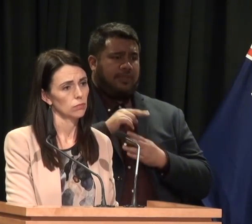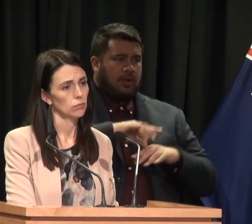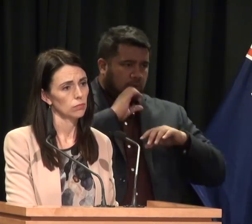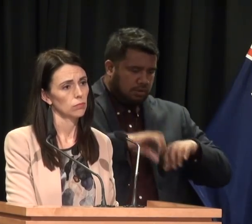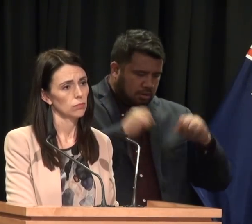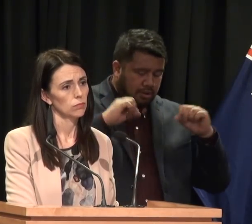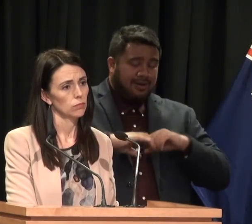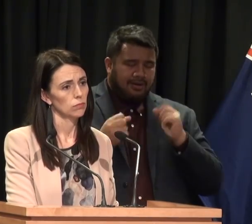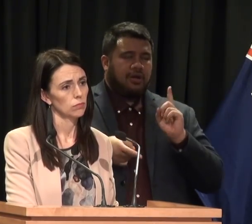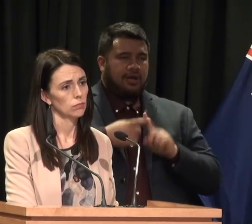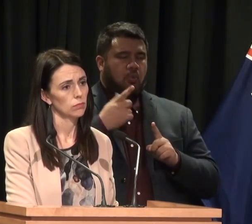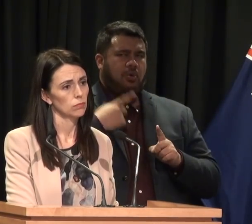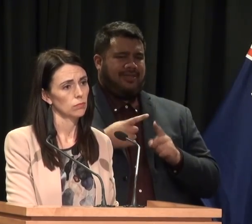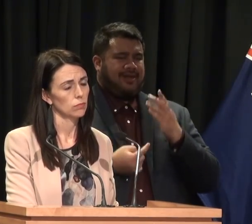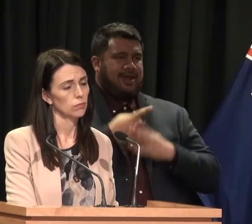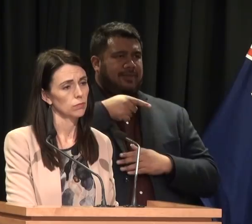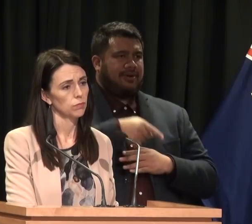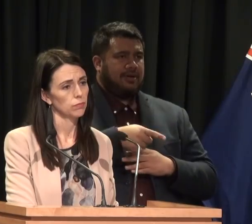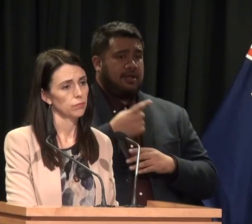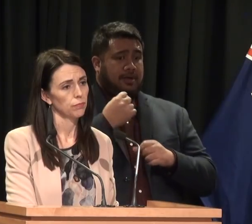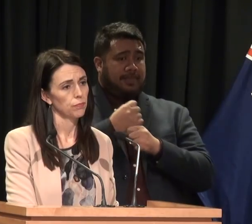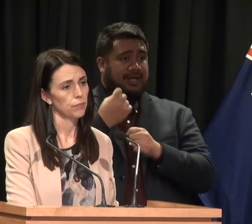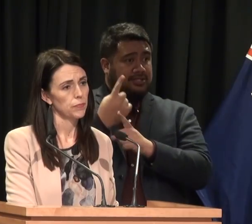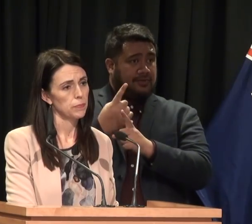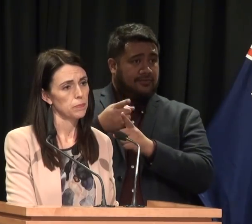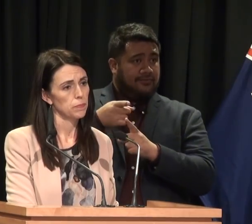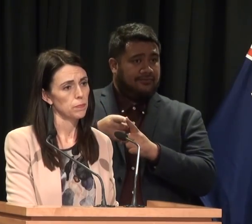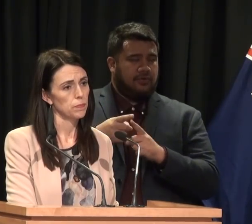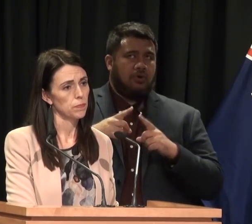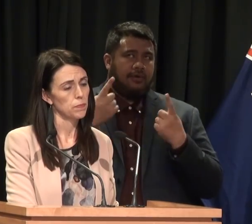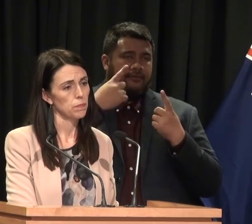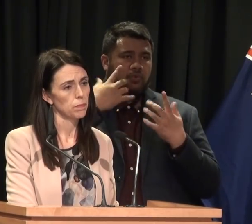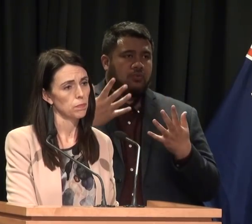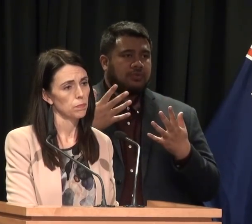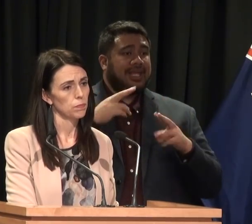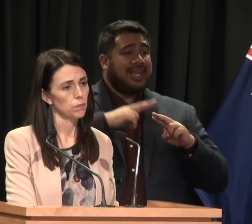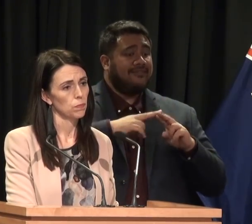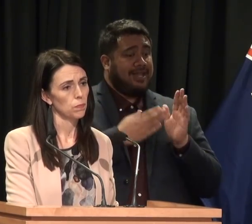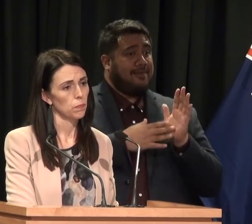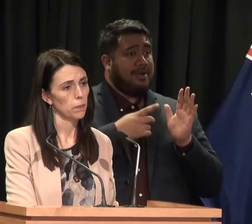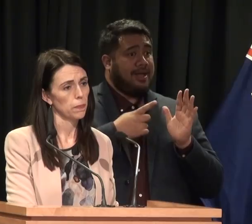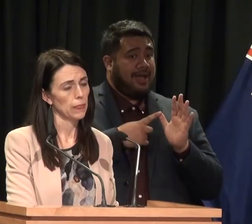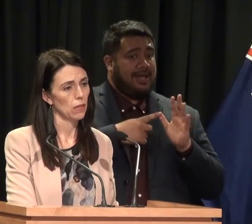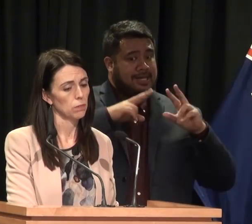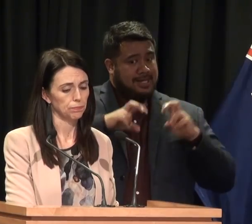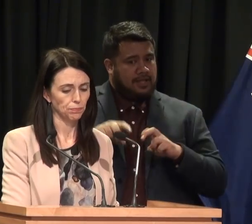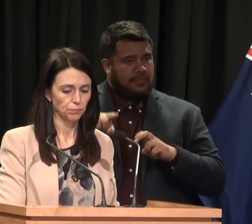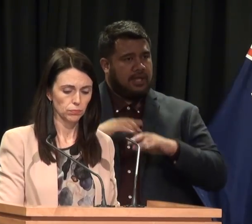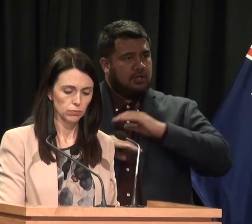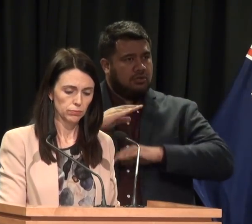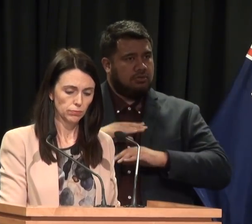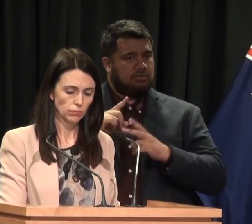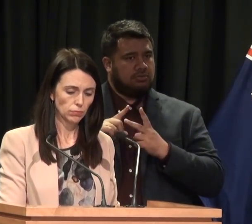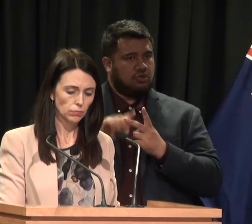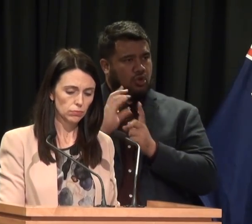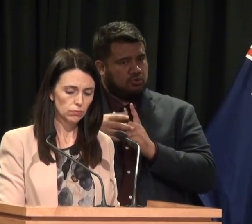situation we ended up in. The bank itself is obviously with the FMA done the culture and conduct review, and you've